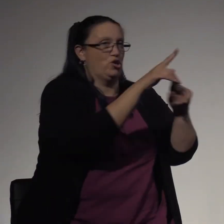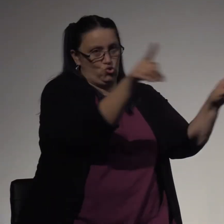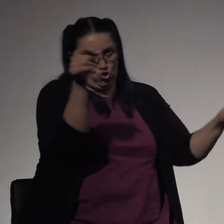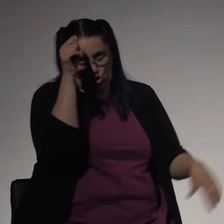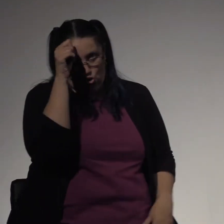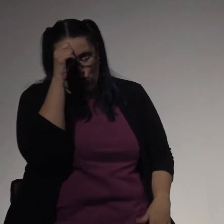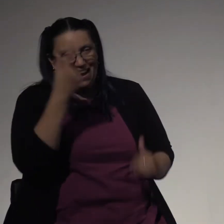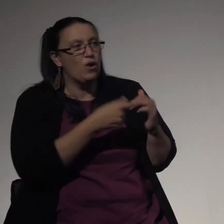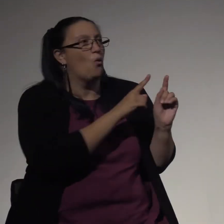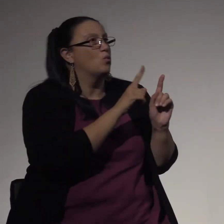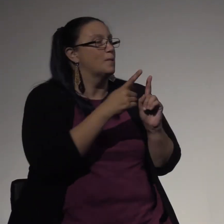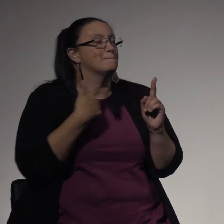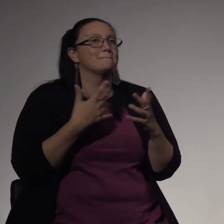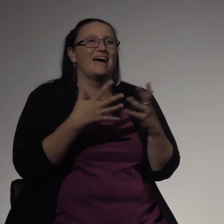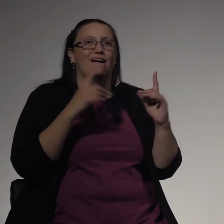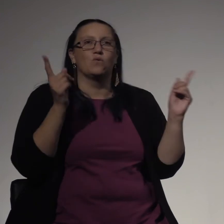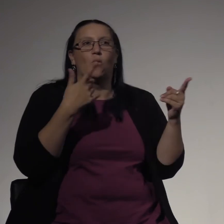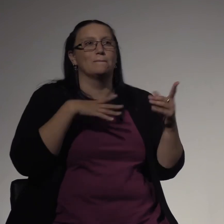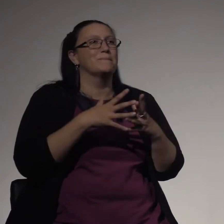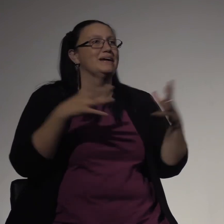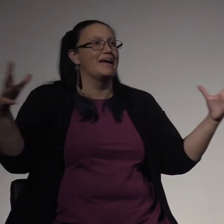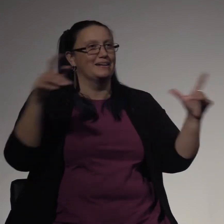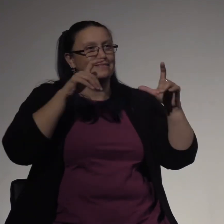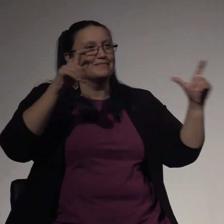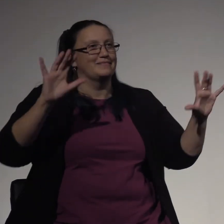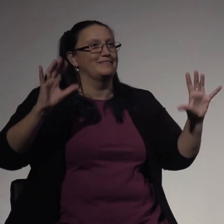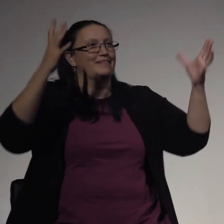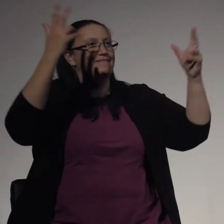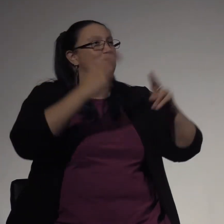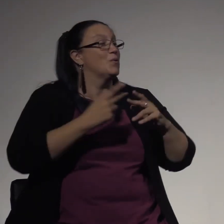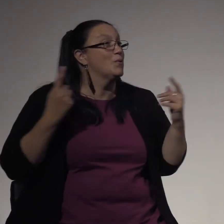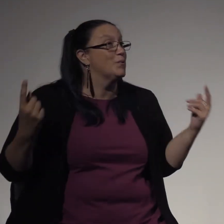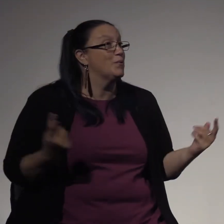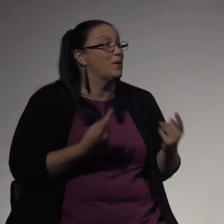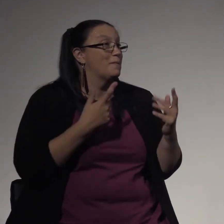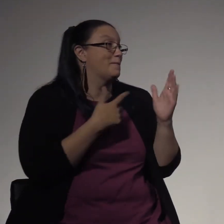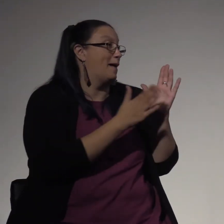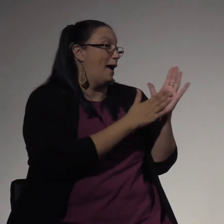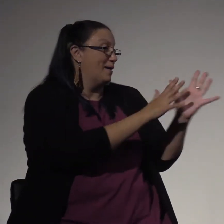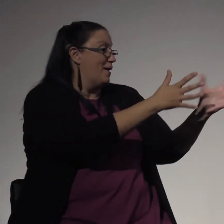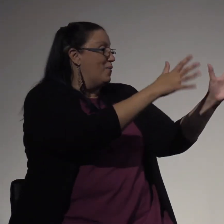are. And I also want everyone to give a big, big round of applause to my mum.